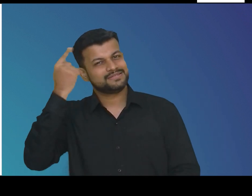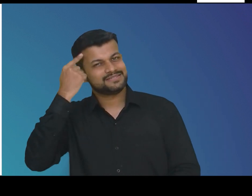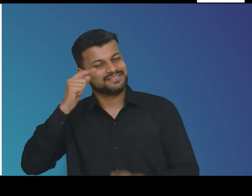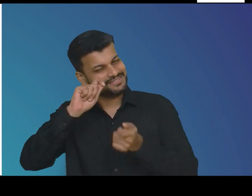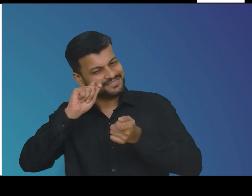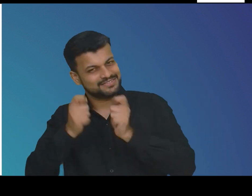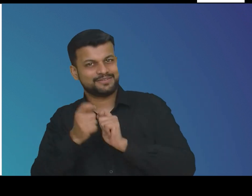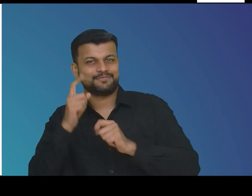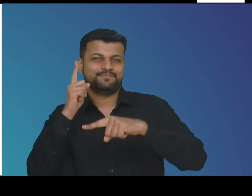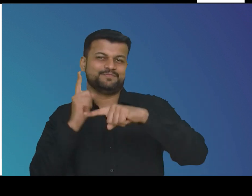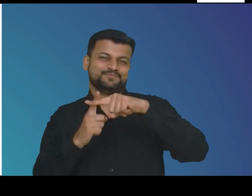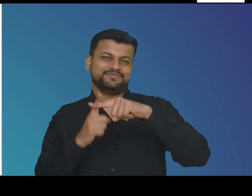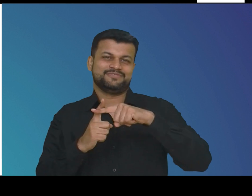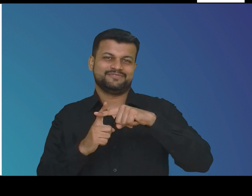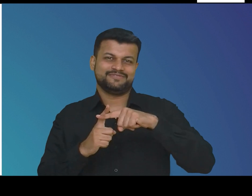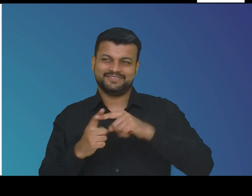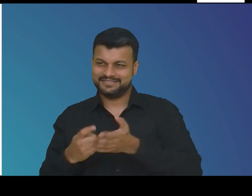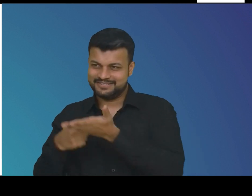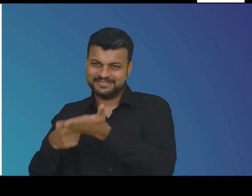to change our perspectives